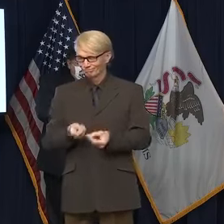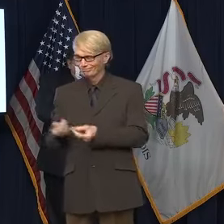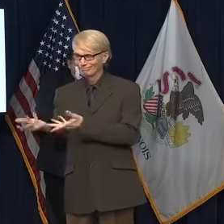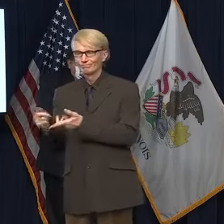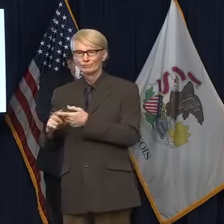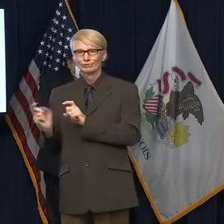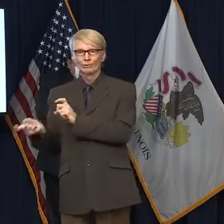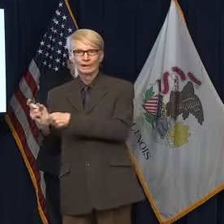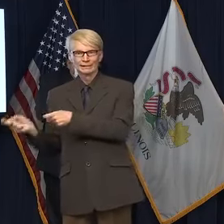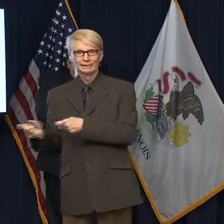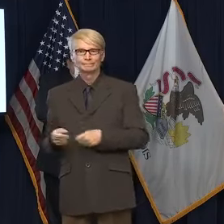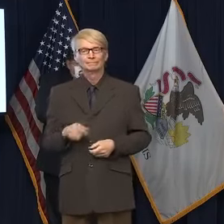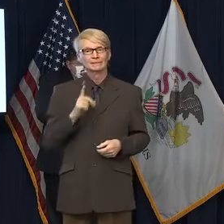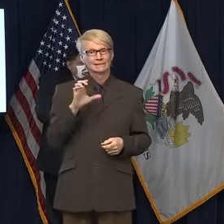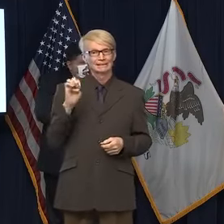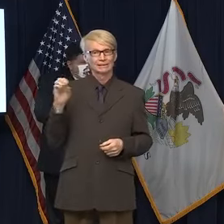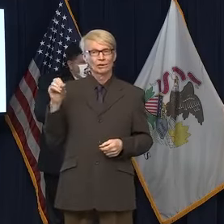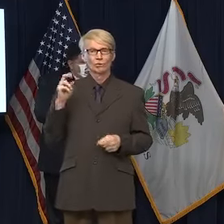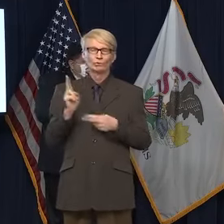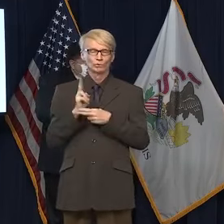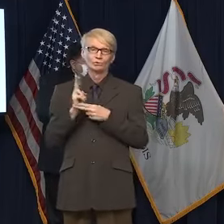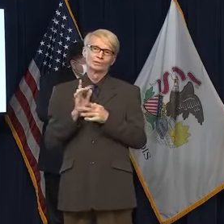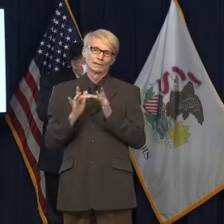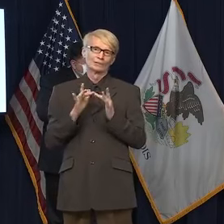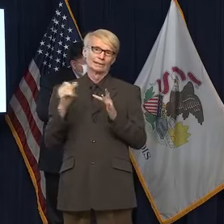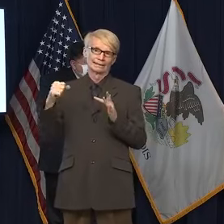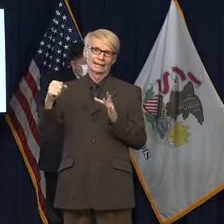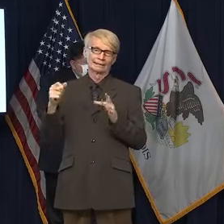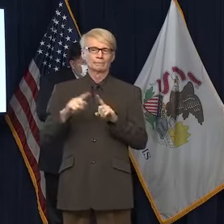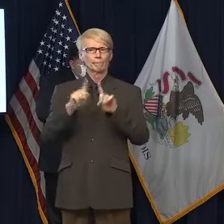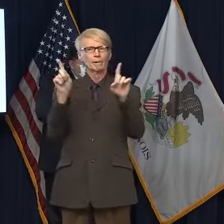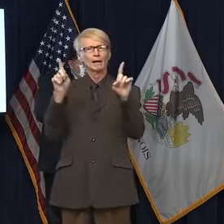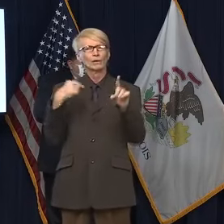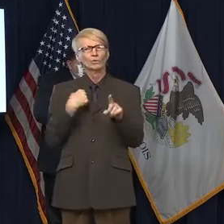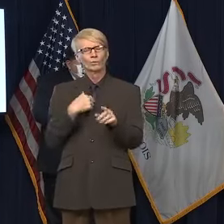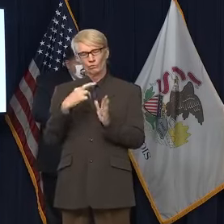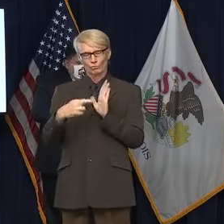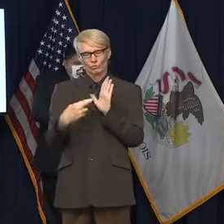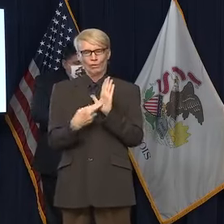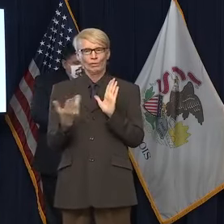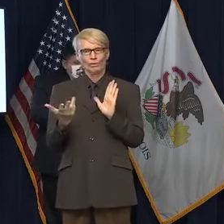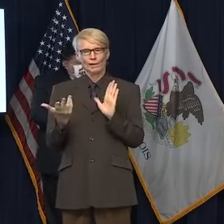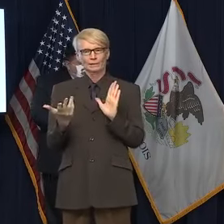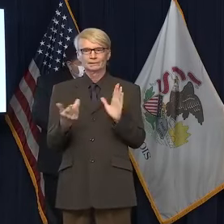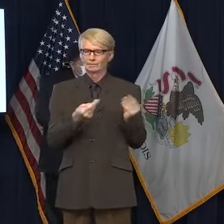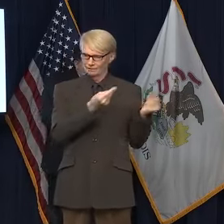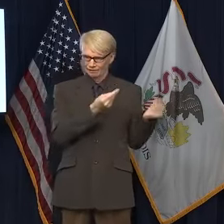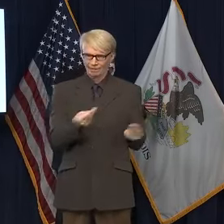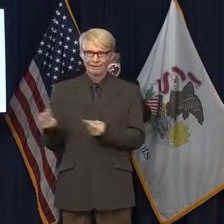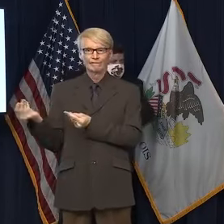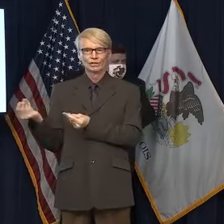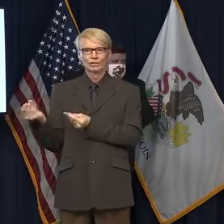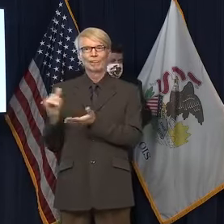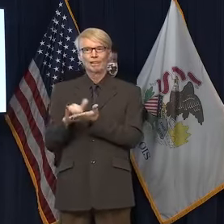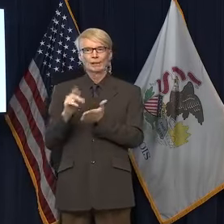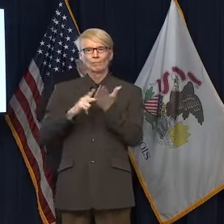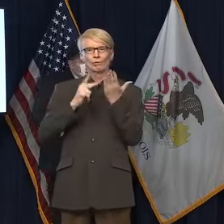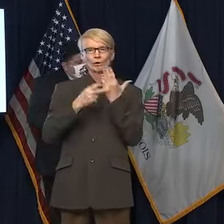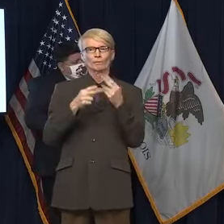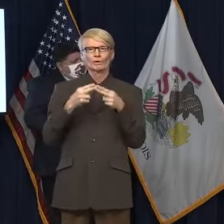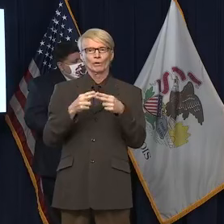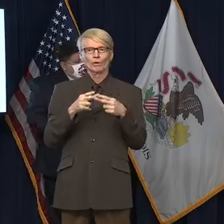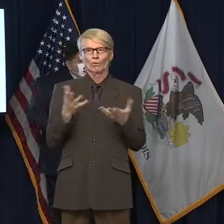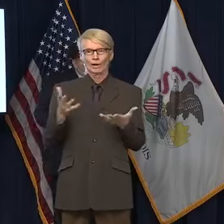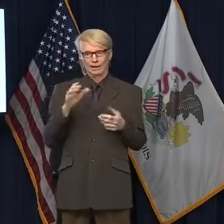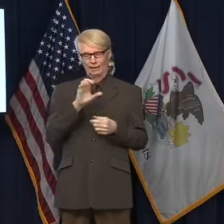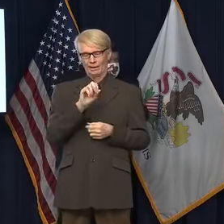DCEO is the home to the Office of Broadband, where we play a central role in delivering the Broadband Capital Program called Connect